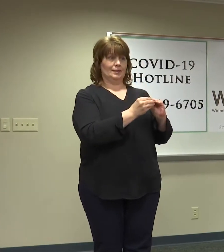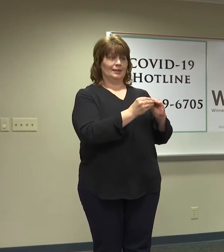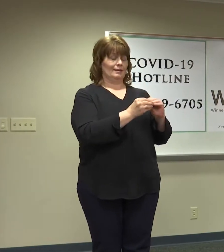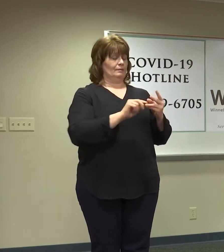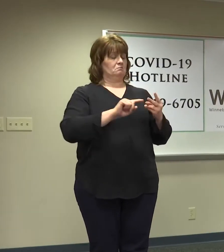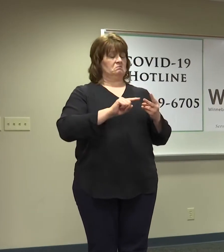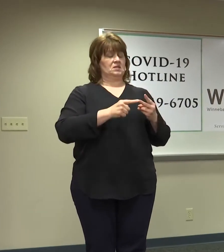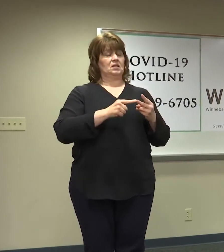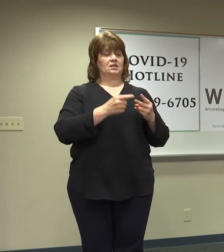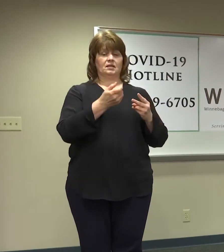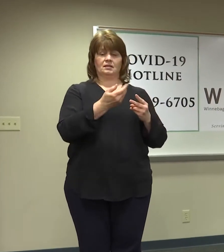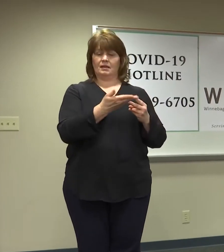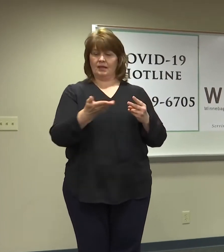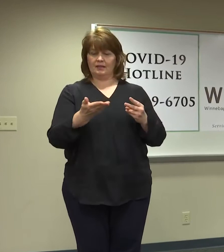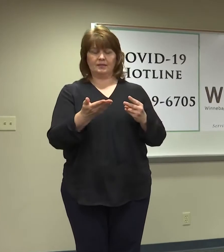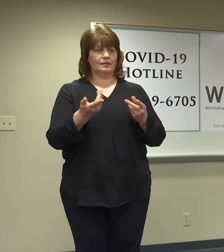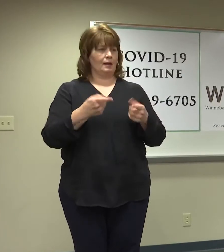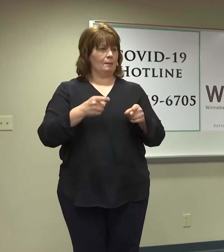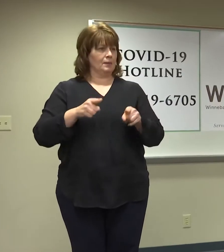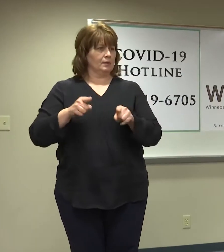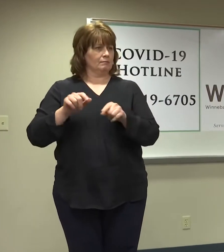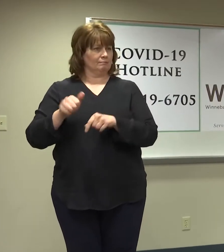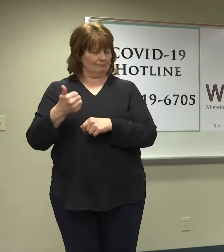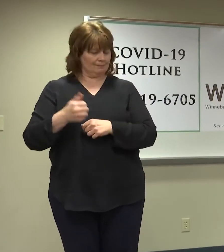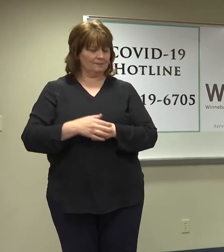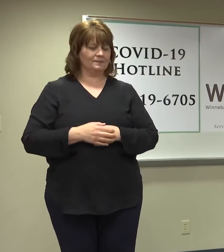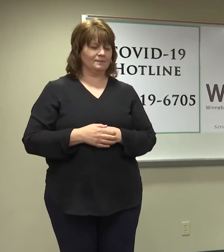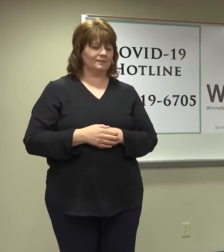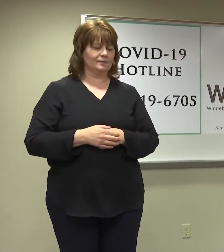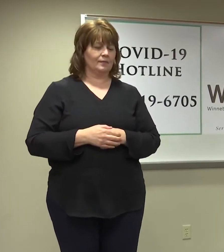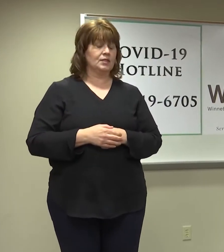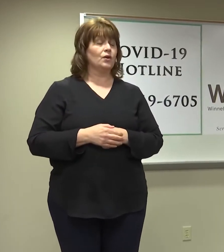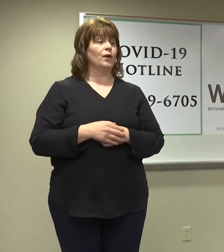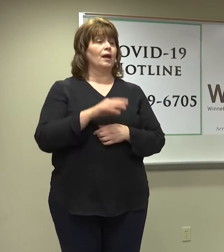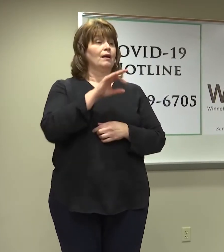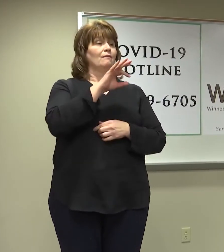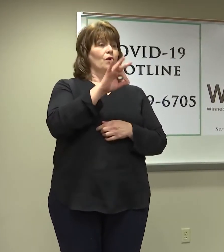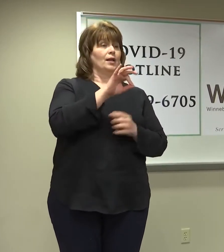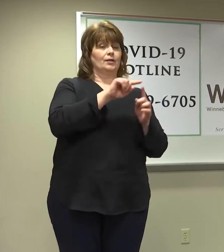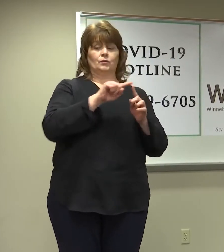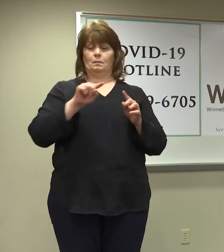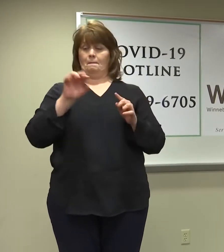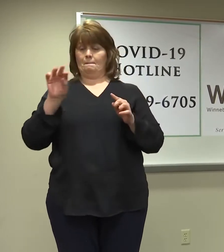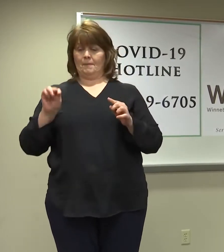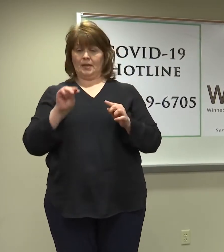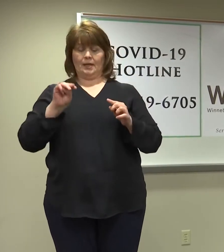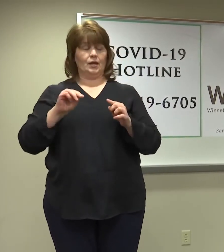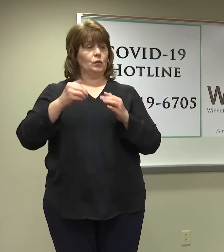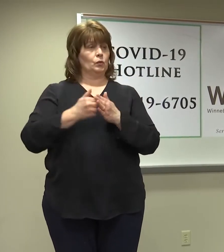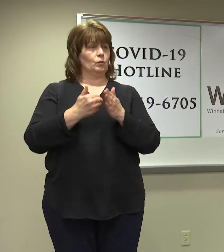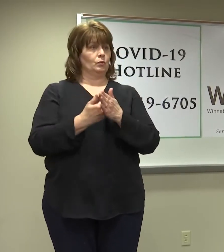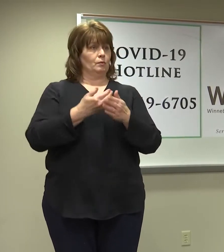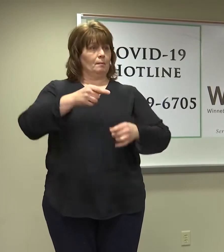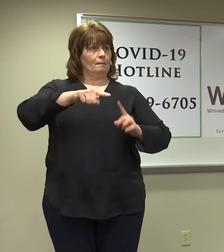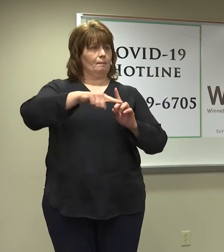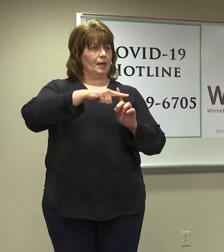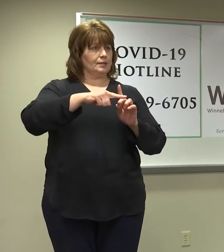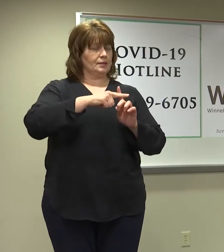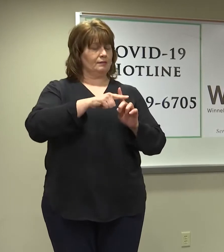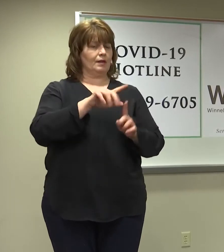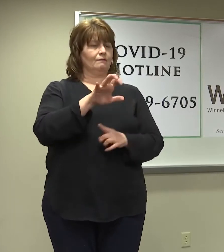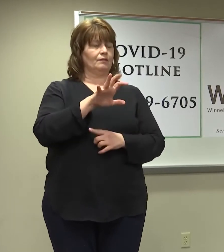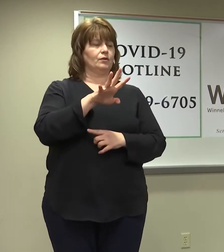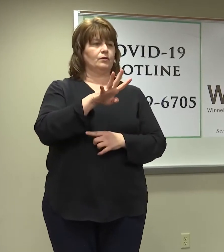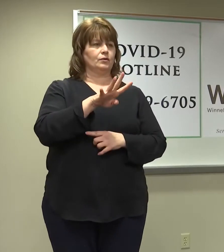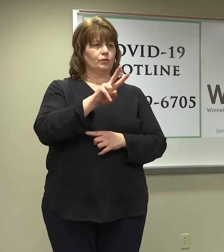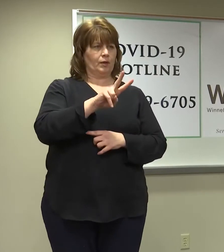the other fronts we're working on. So new cases from Friday to Monday, there were 424, which is an average